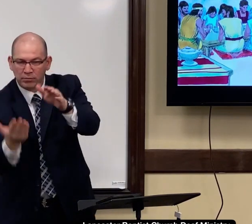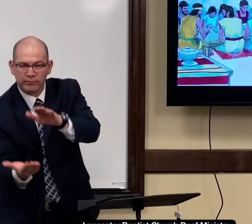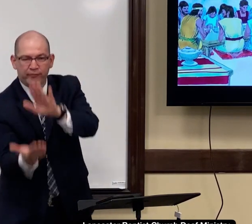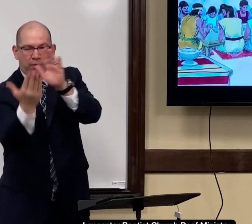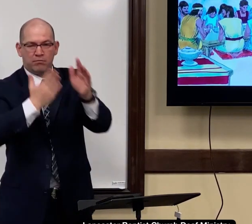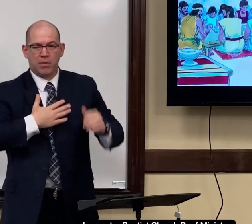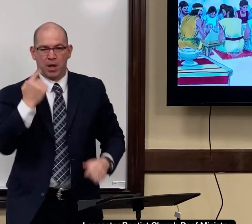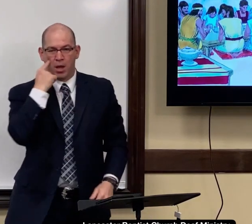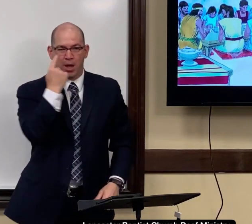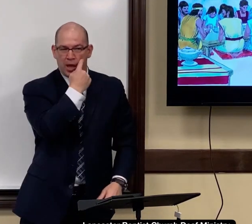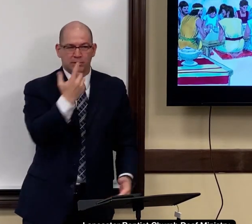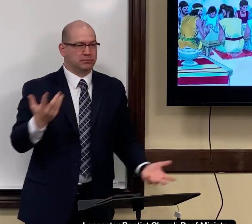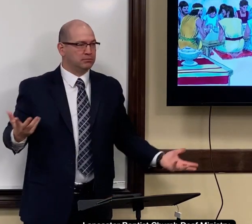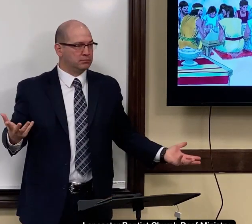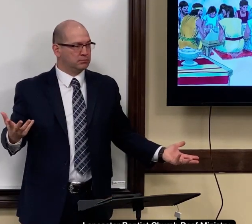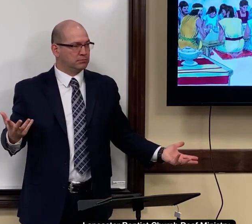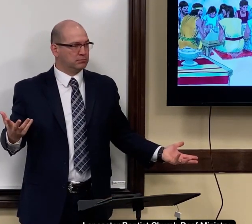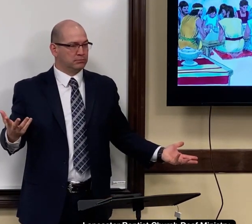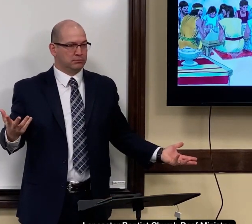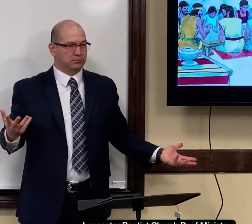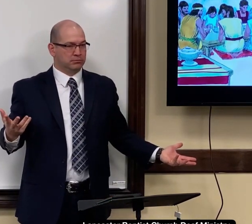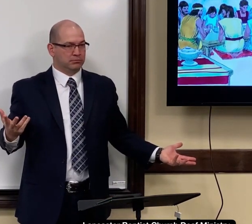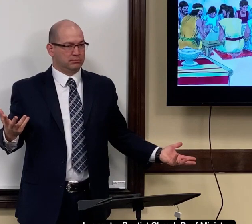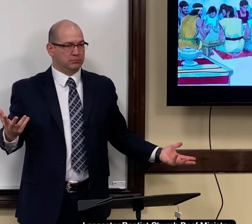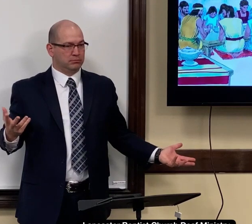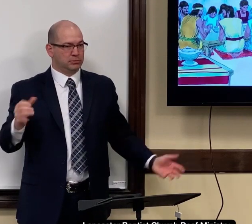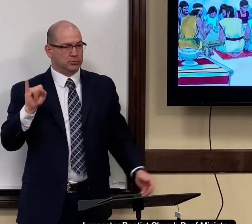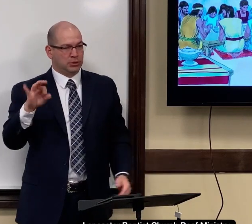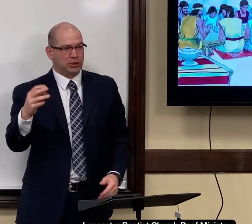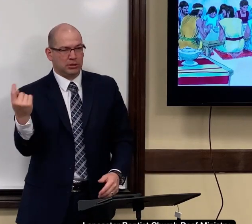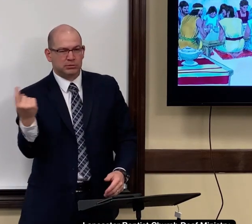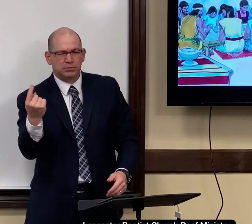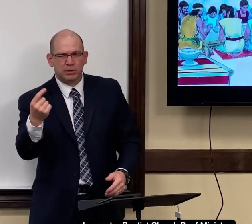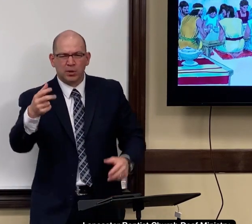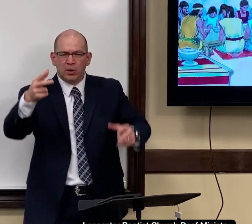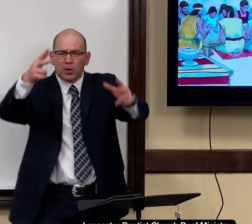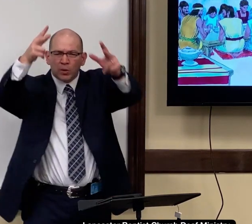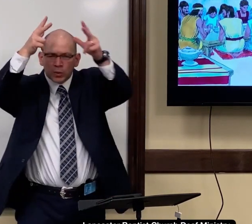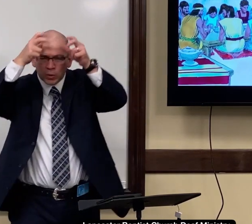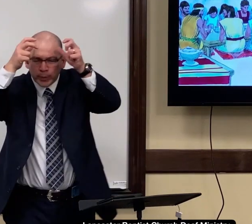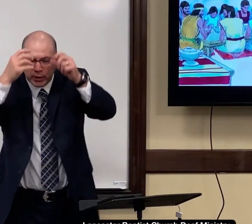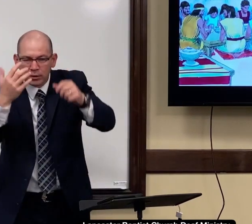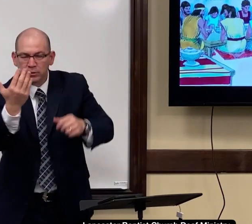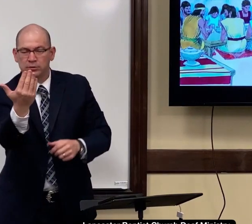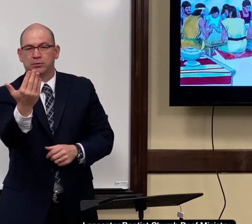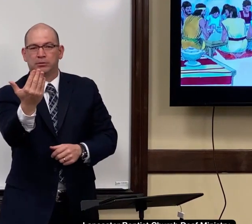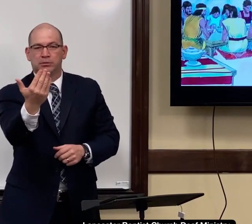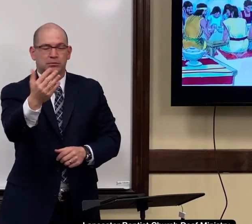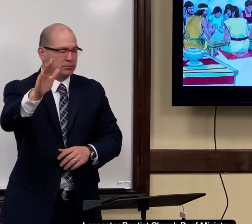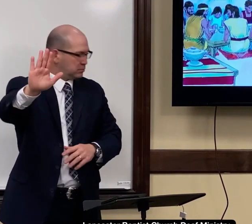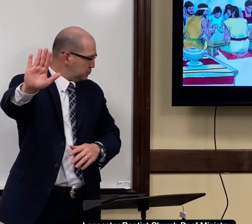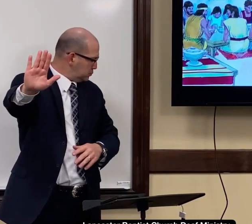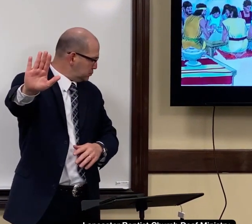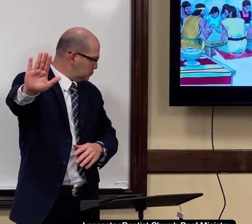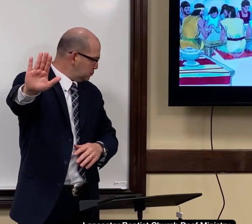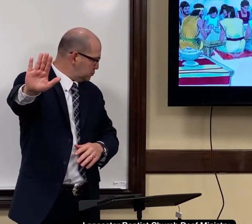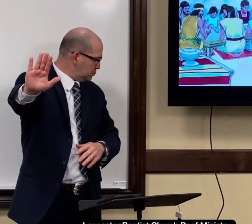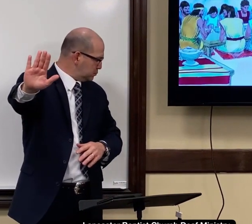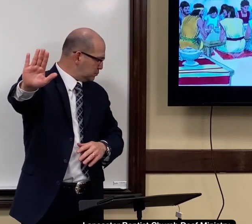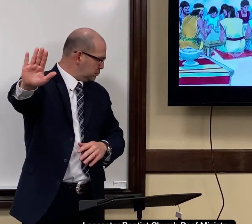The Bible says, put no wicked thing before your eyes. So, if something's wicked, turn away from it.